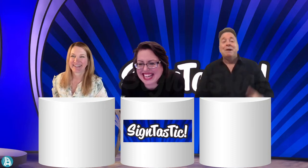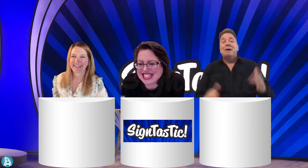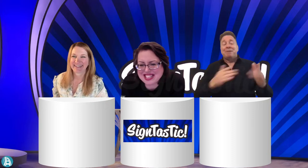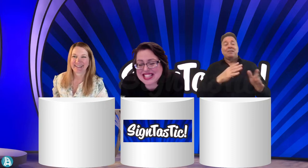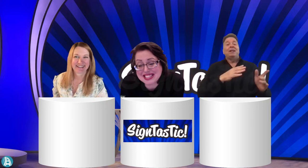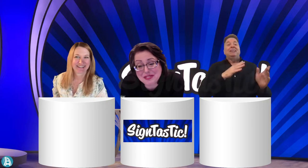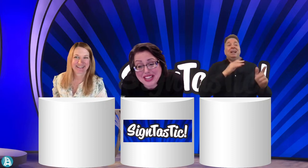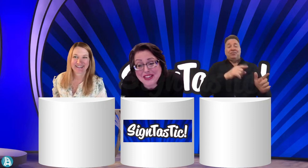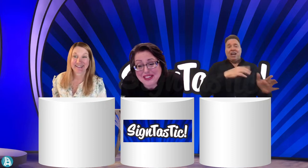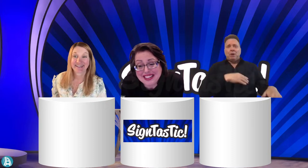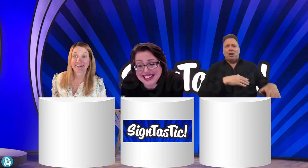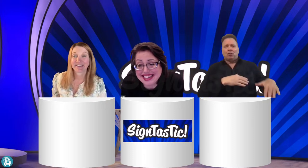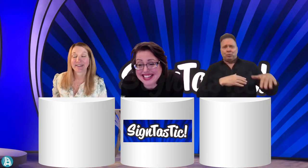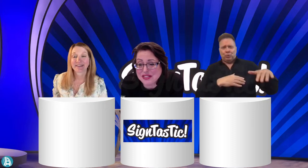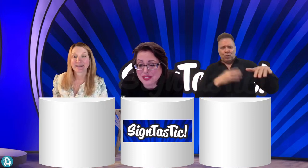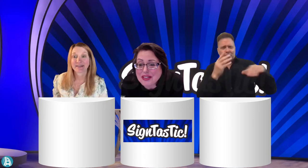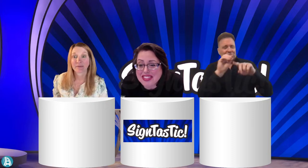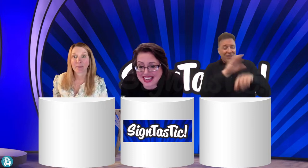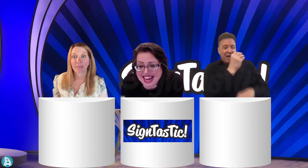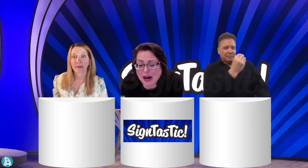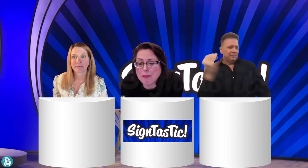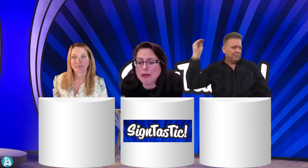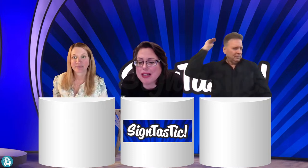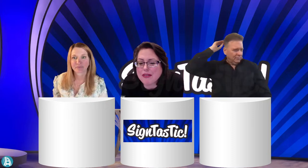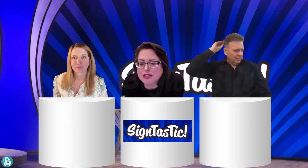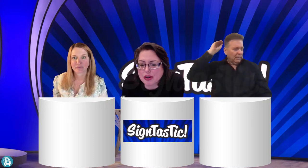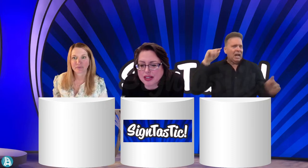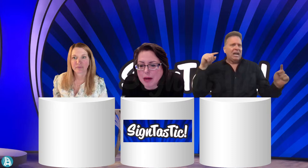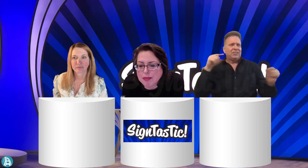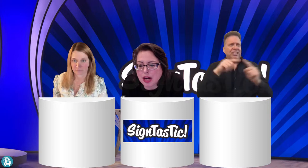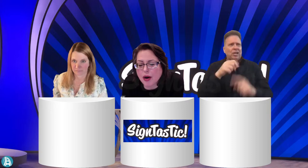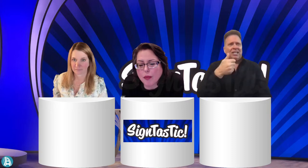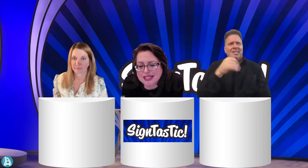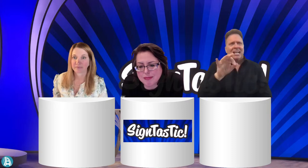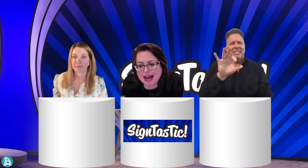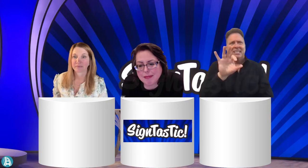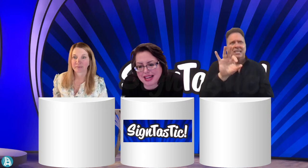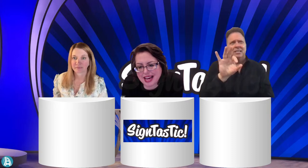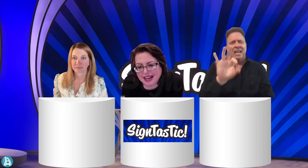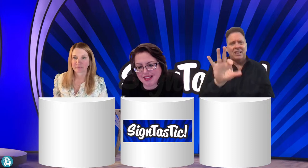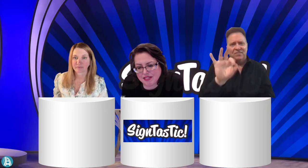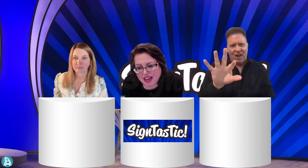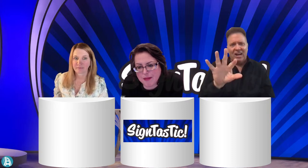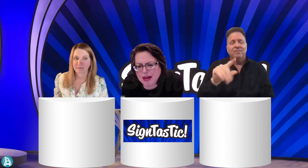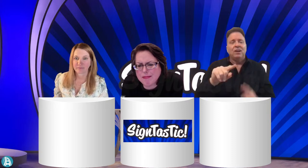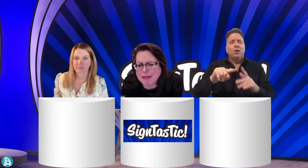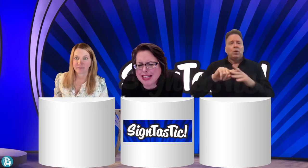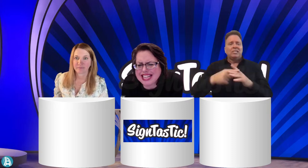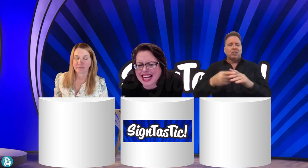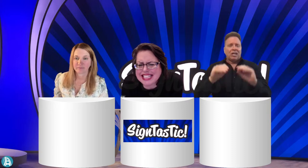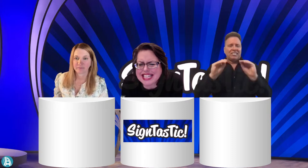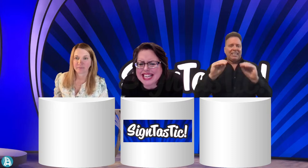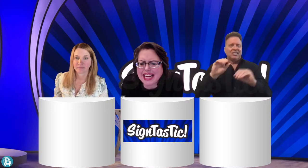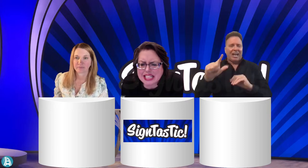it's just real. It's a real thing now. But when I was growing up, know, always in the back of my head, I love that. And maybe in 1995,